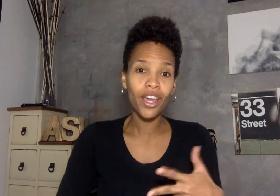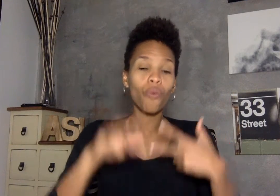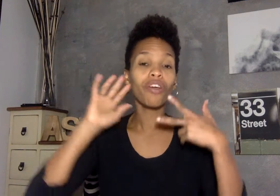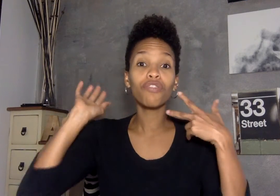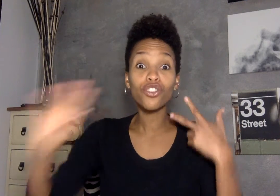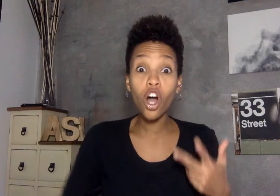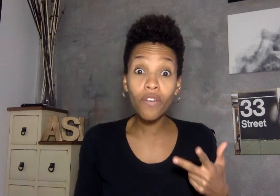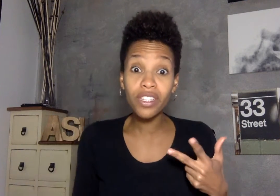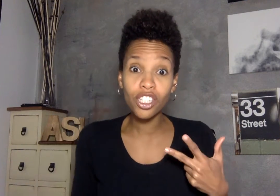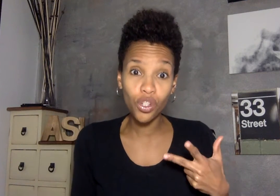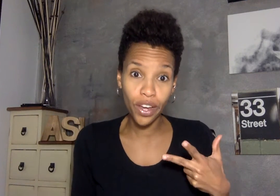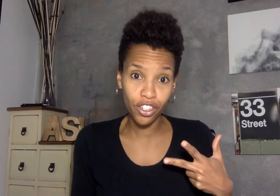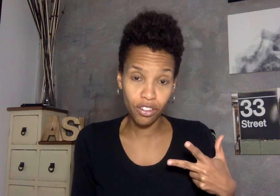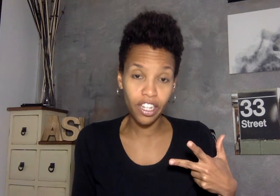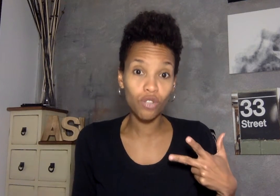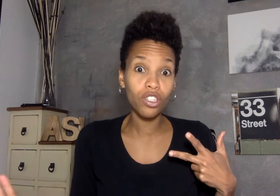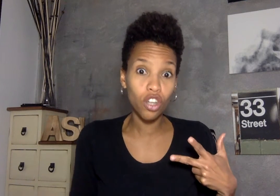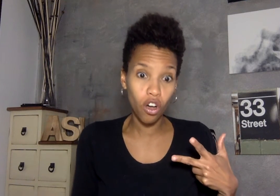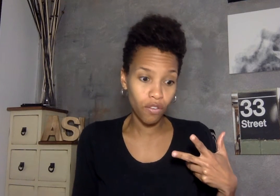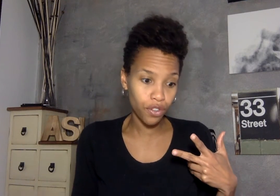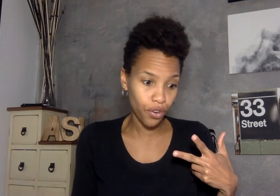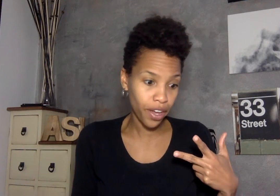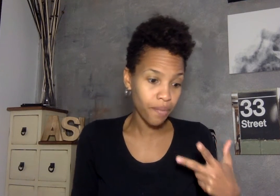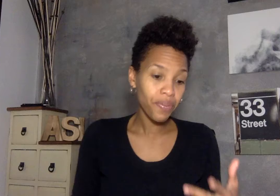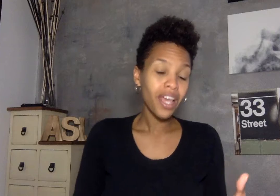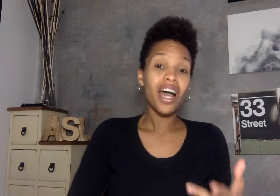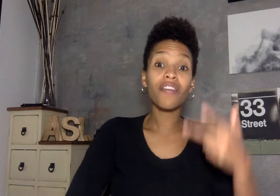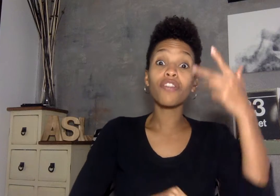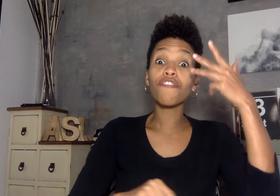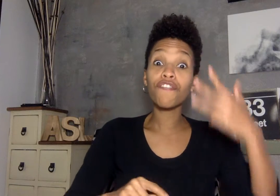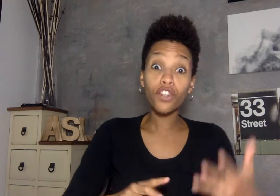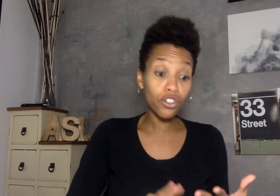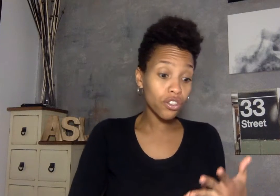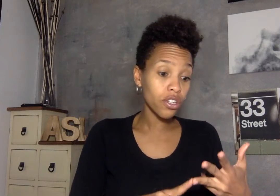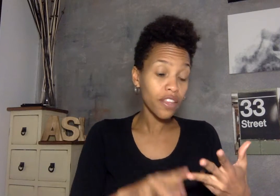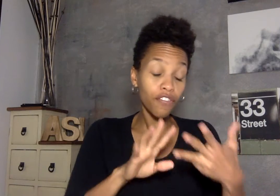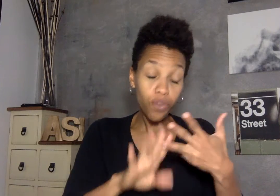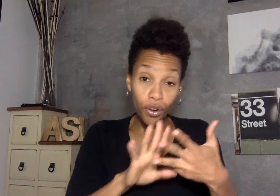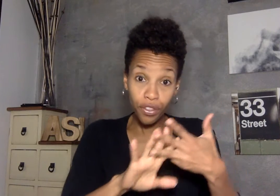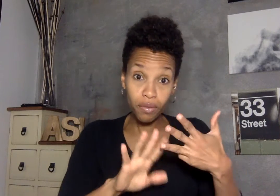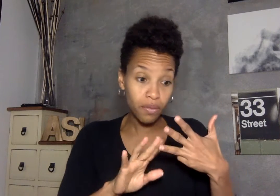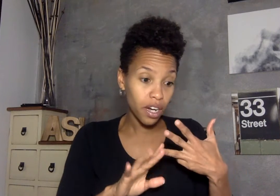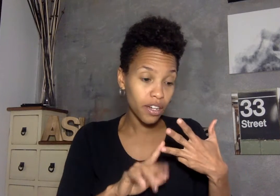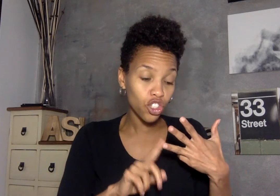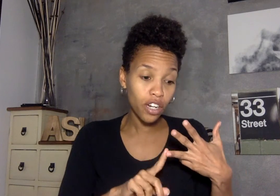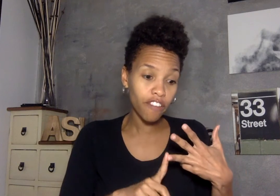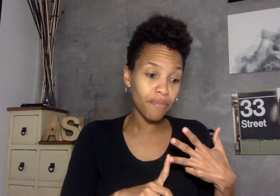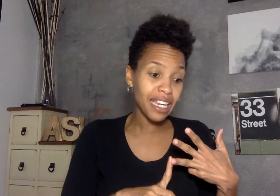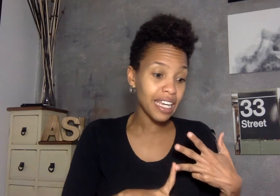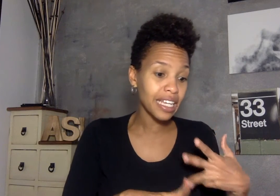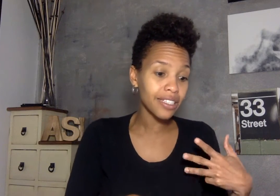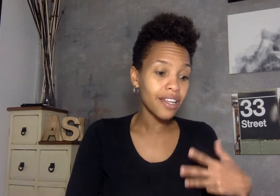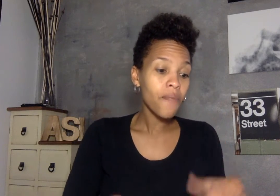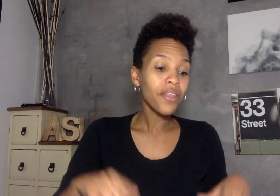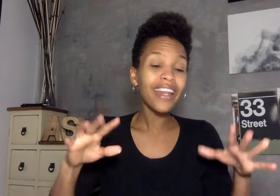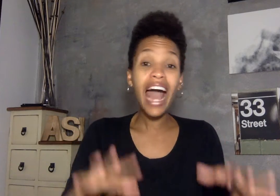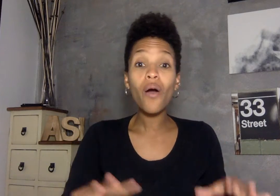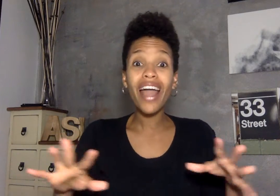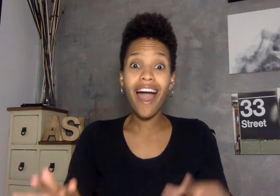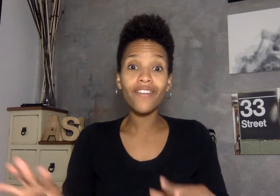we've resolved the situation it's resolved all right and then the first in the fourth uh chunk of meaning is now i have